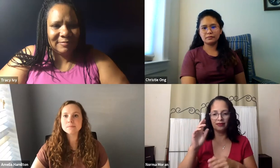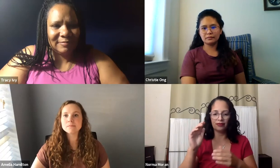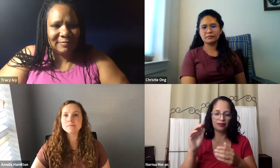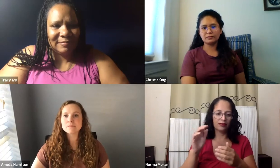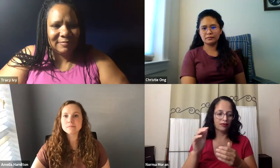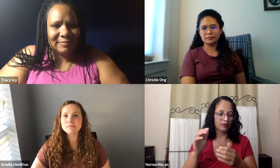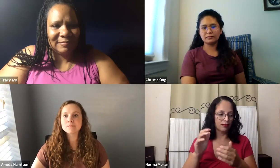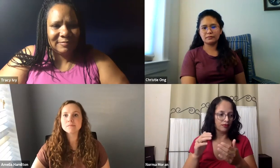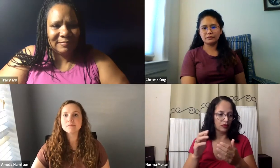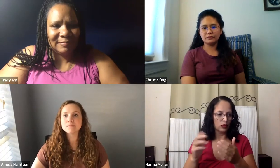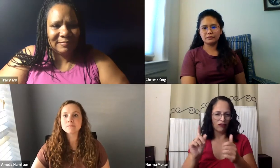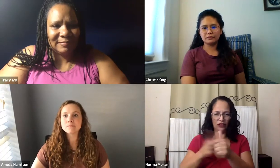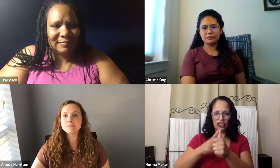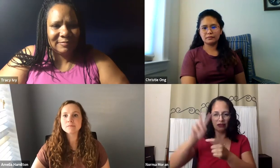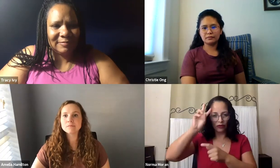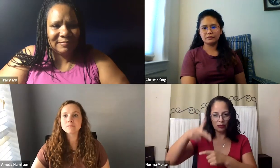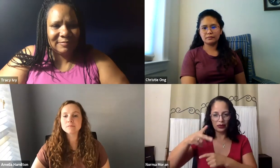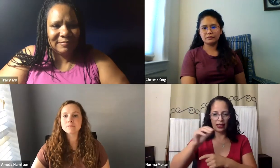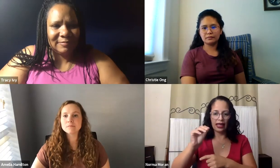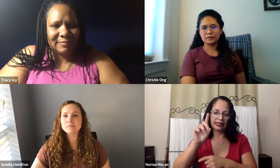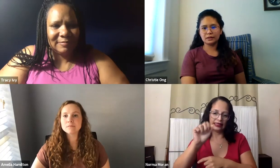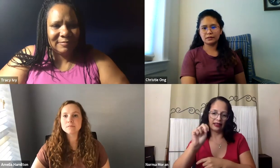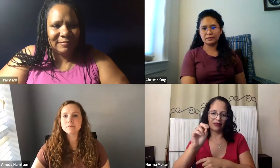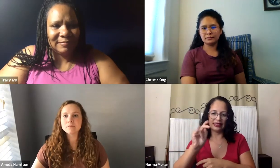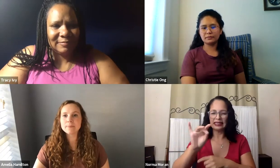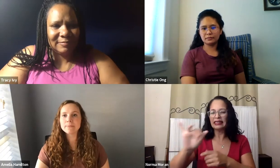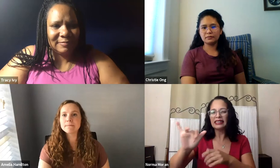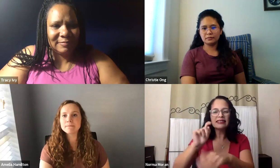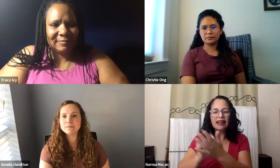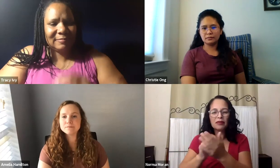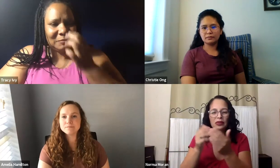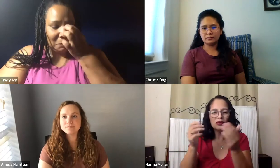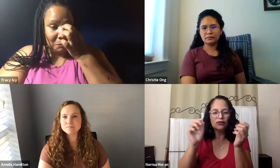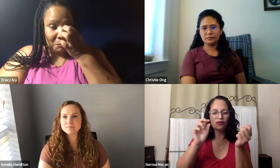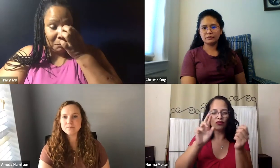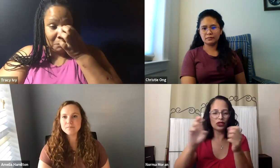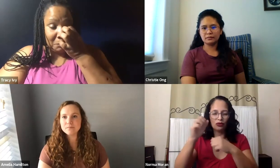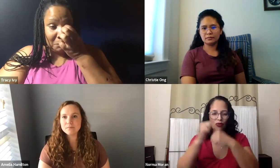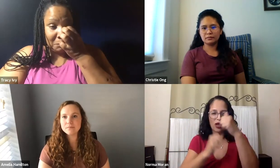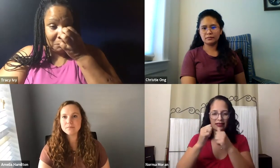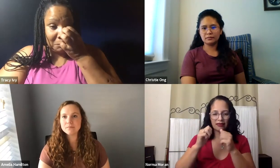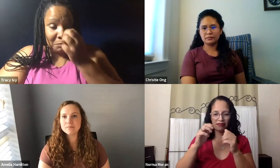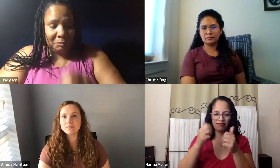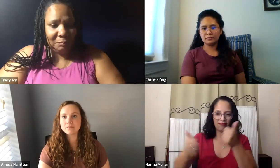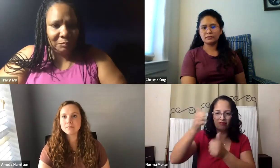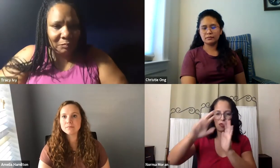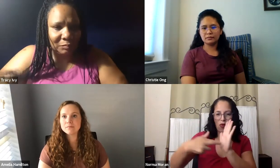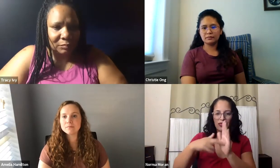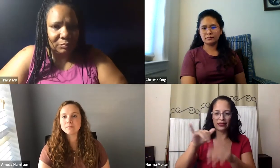NTID's, what was it called at that time? The first vice president, right? And at that time, was a really big deal. were doing a lot of